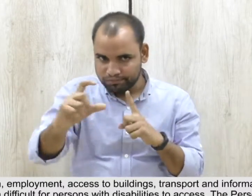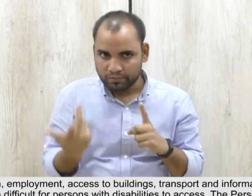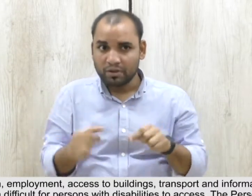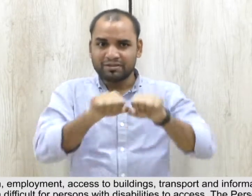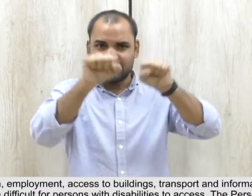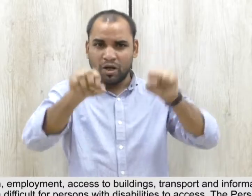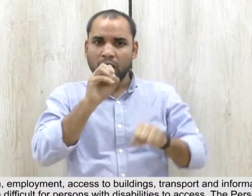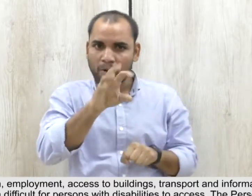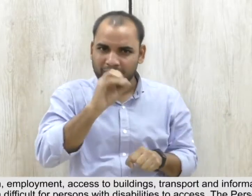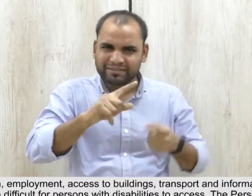10.